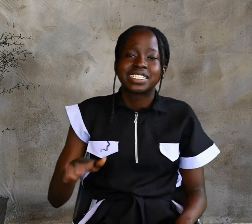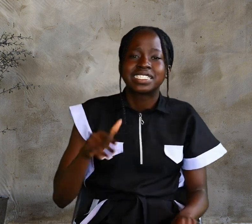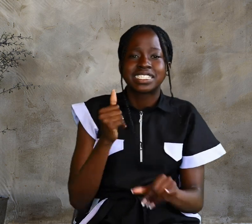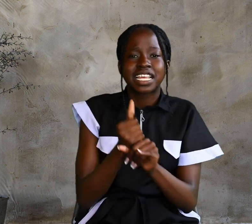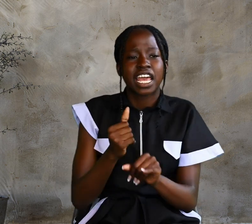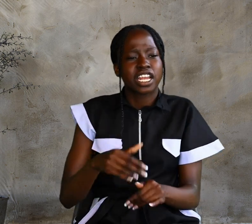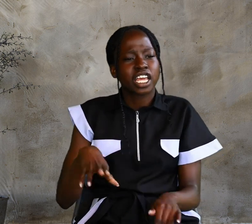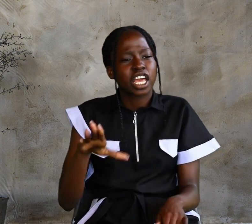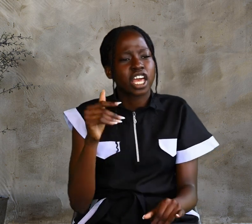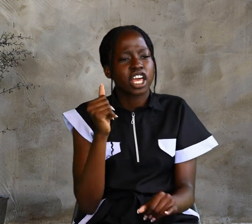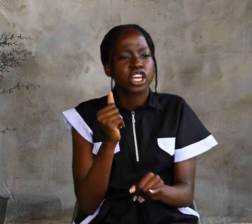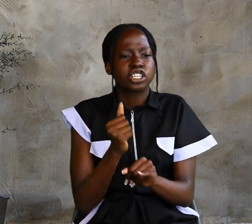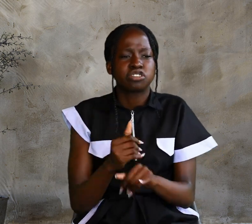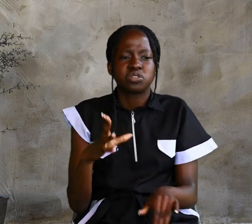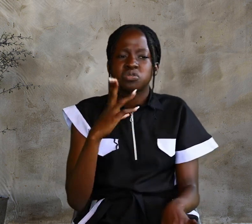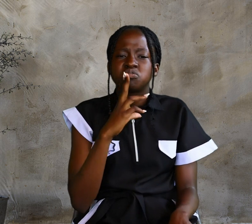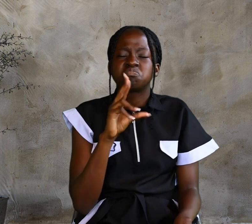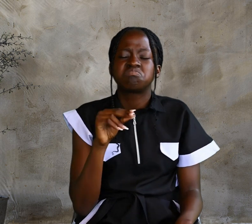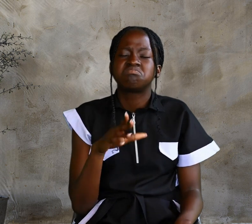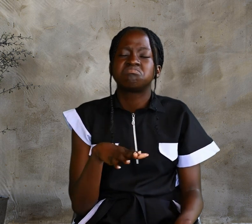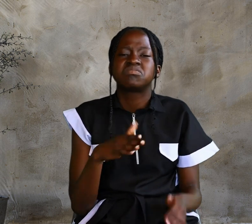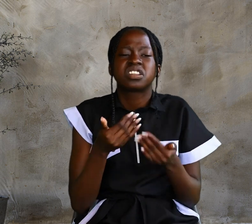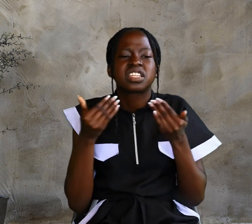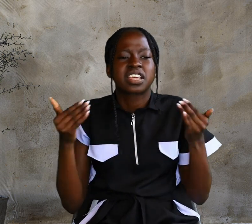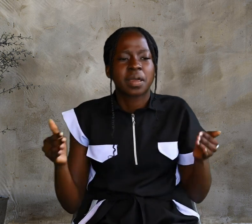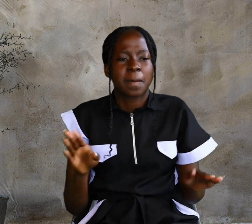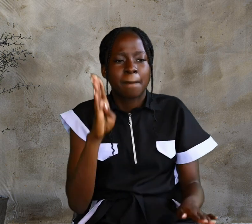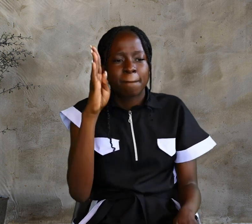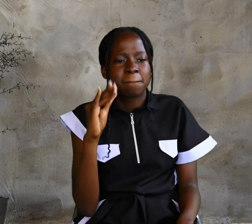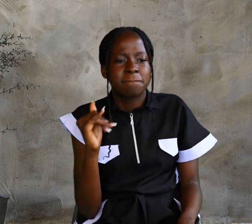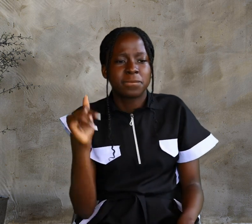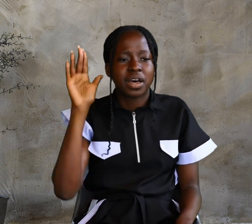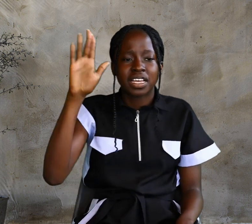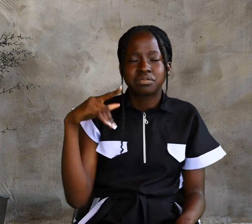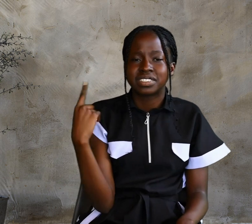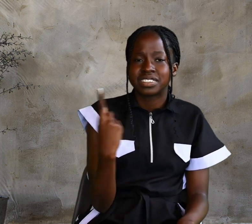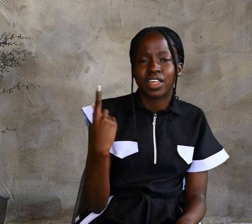the Son can do nothing by himself.